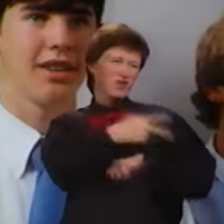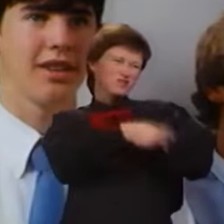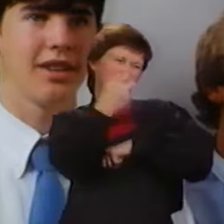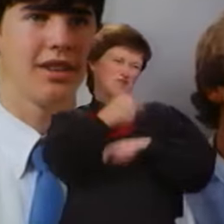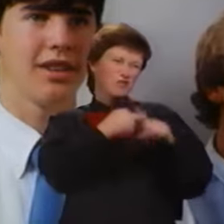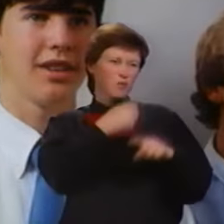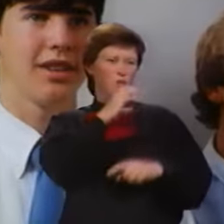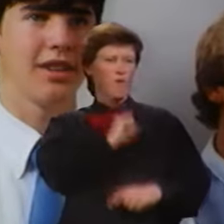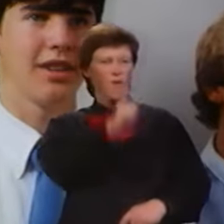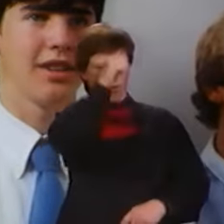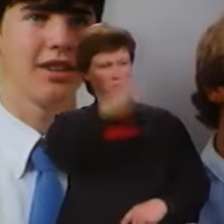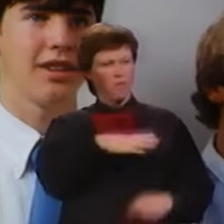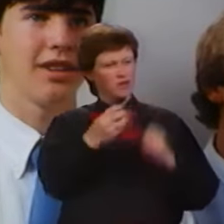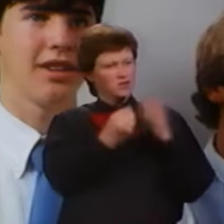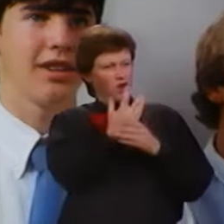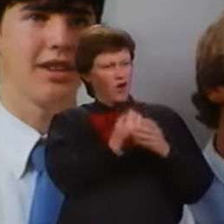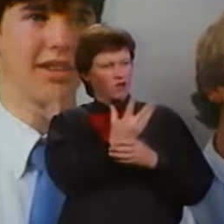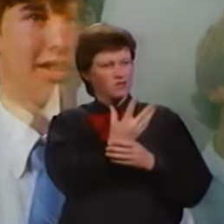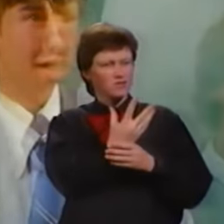Peters' garden.